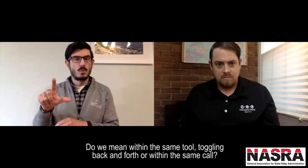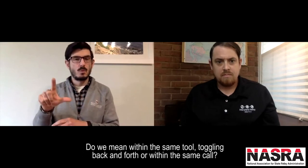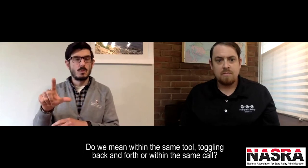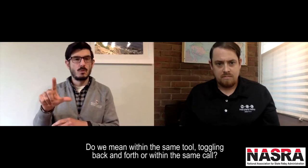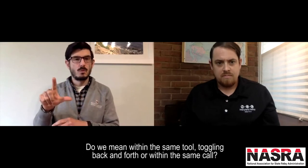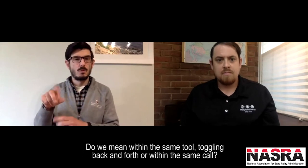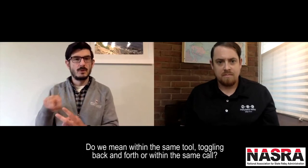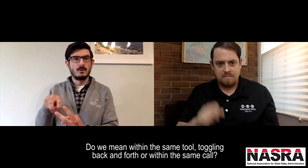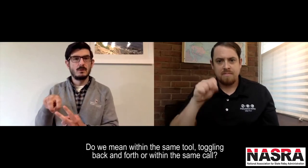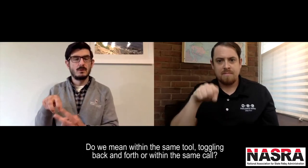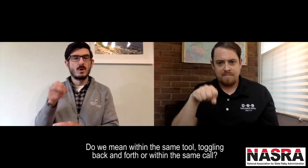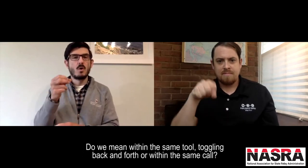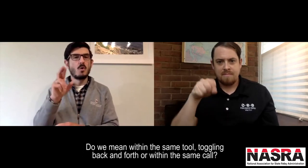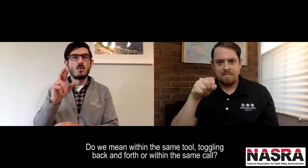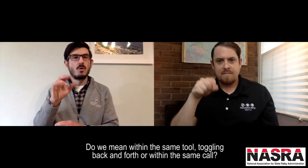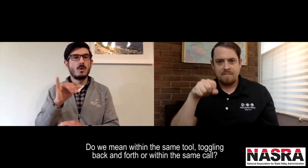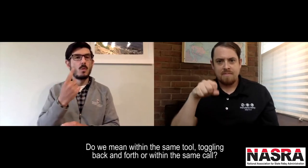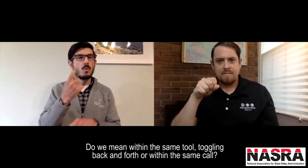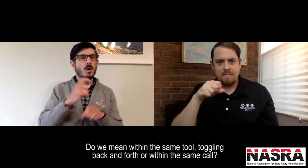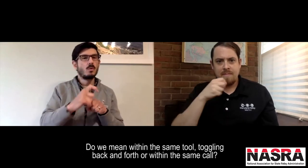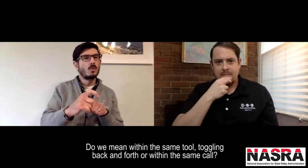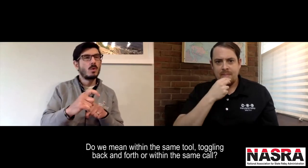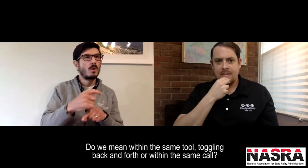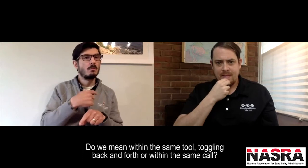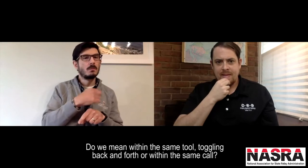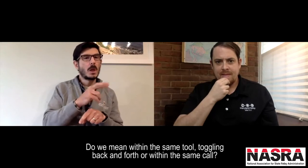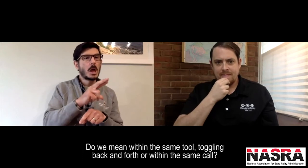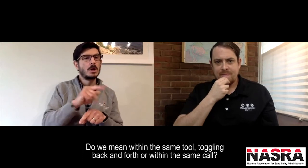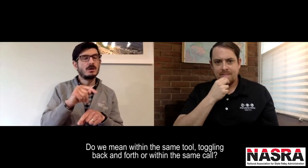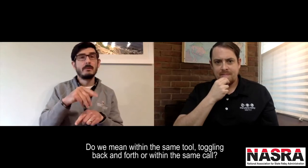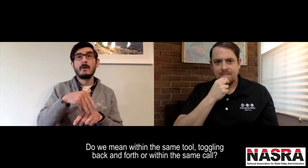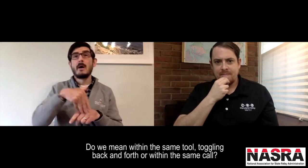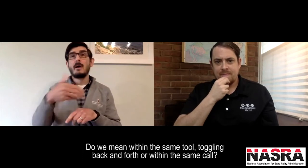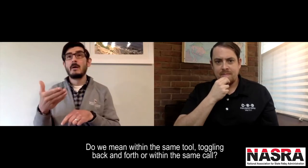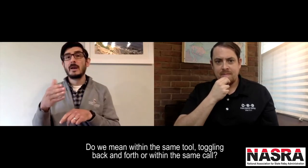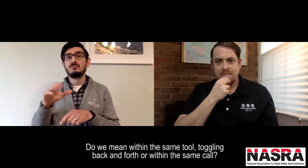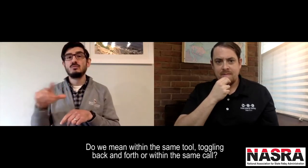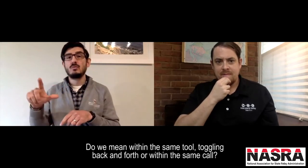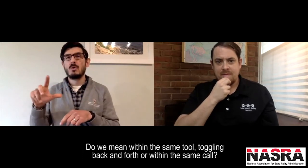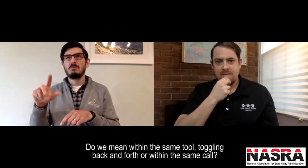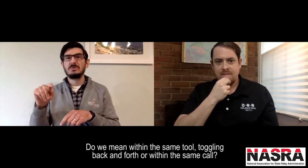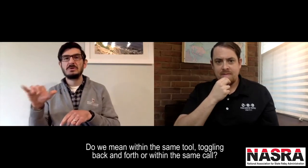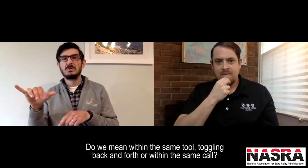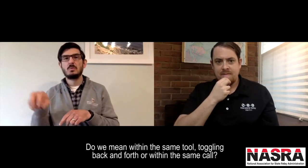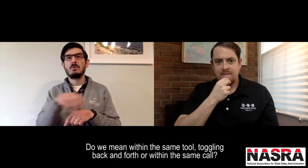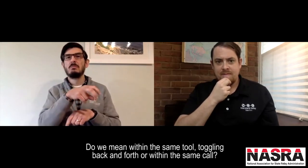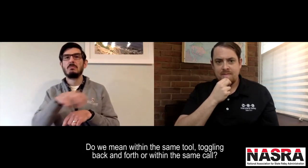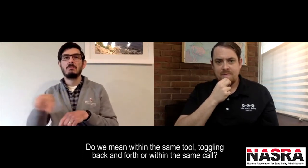the same tool, toggling back and forth, or within the same call? Or for example,